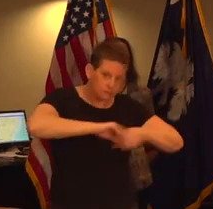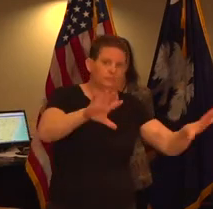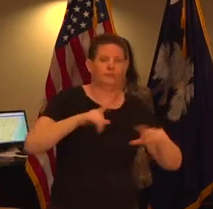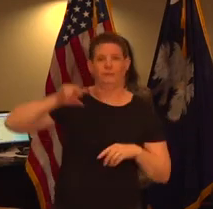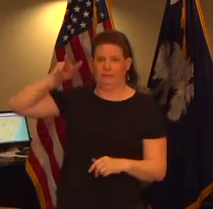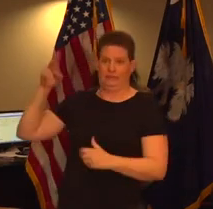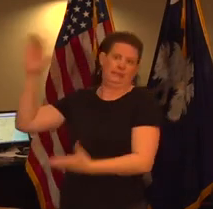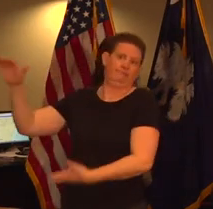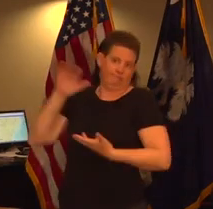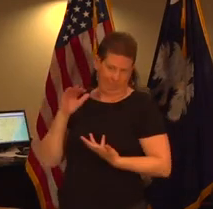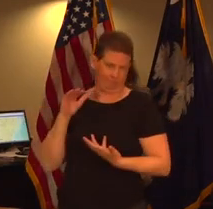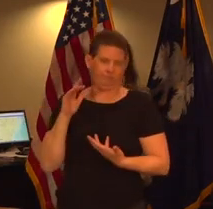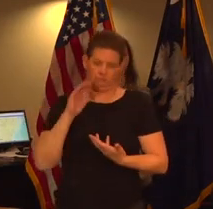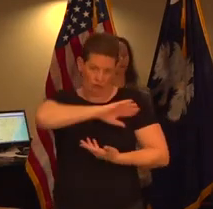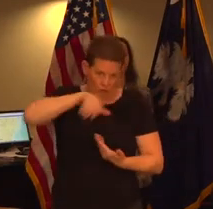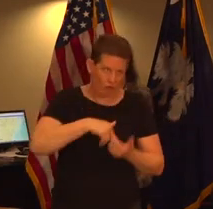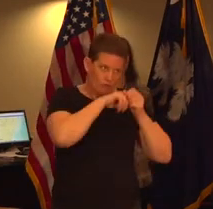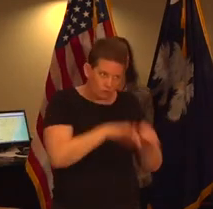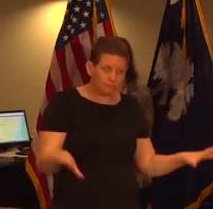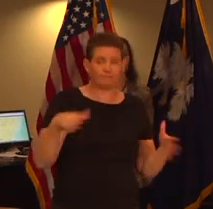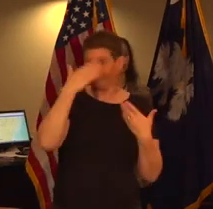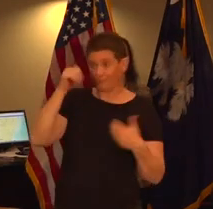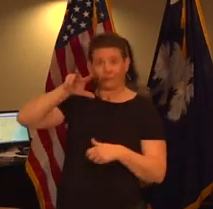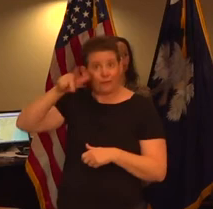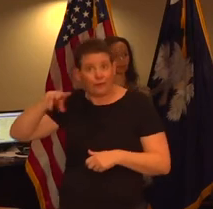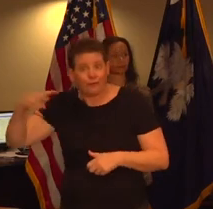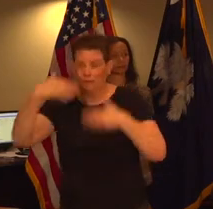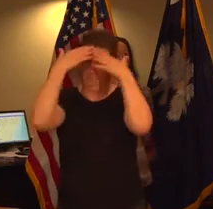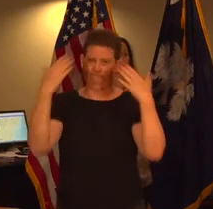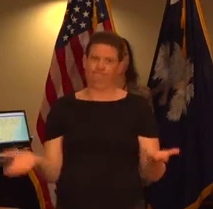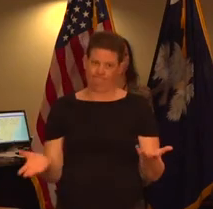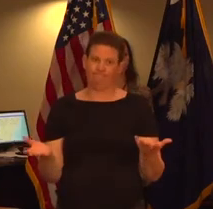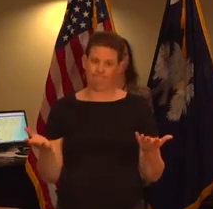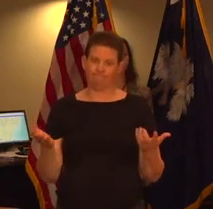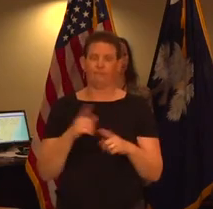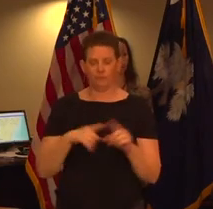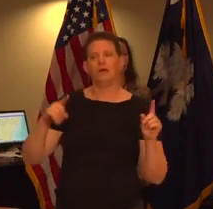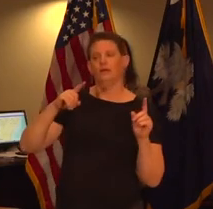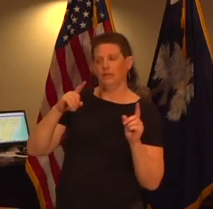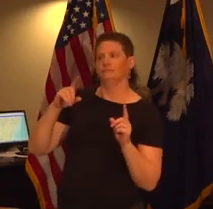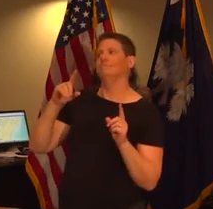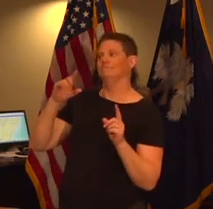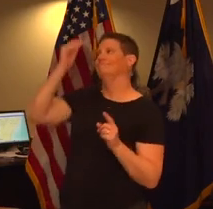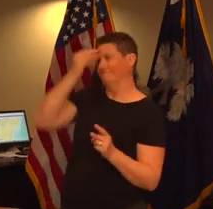shipment uh we do not know if there's a third or fourth shipment but we are pleased to know that we're receiving a second shipment